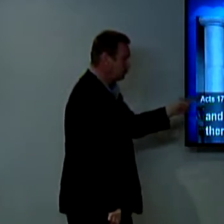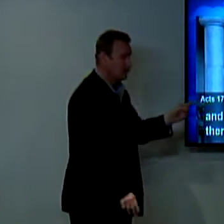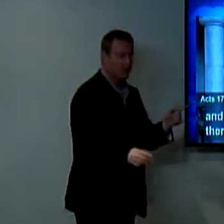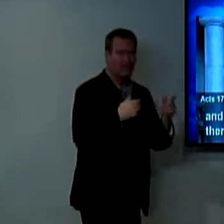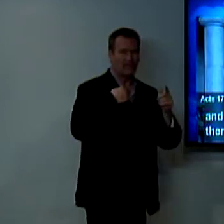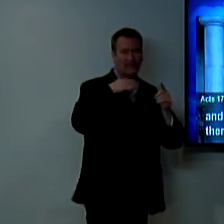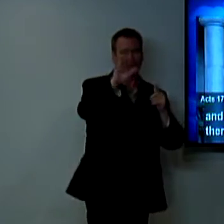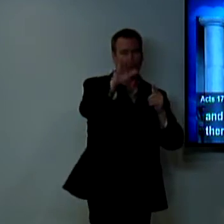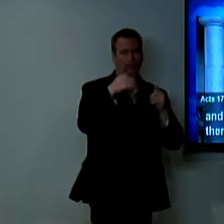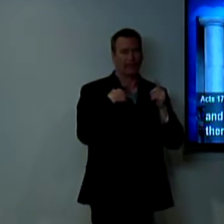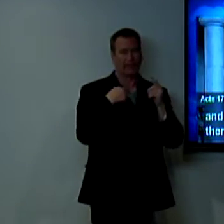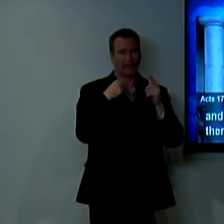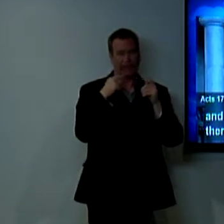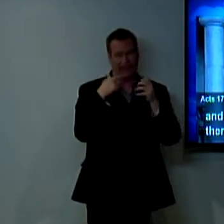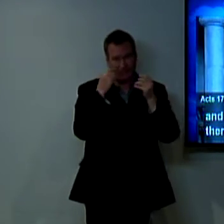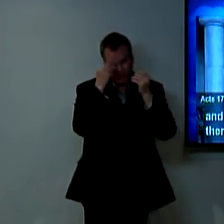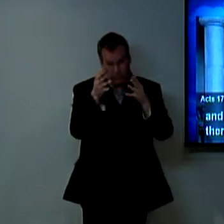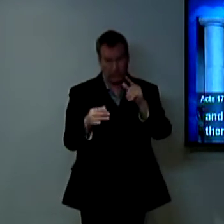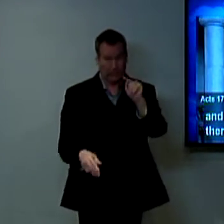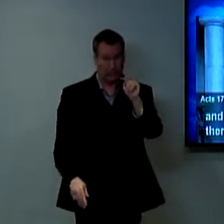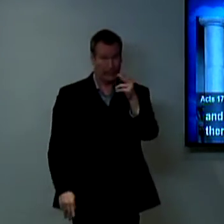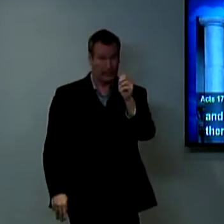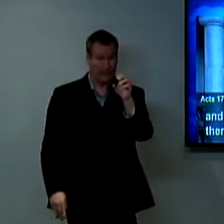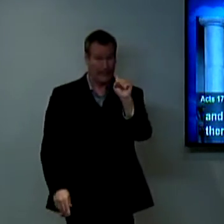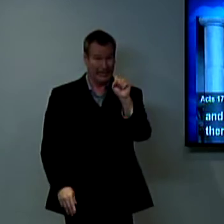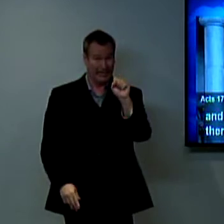in the different synagogues so it says in Acts